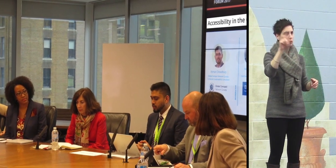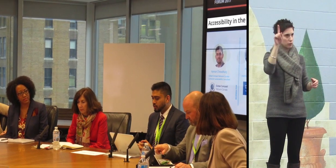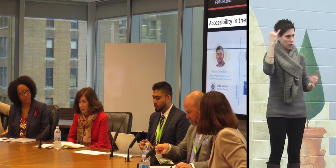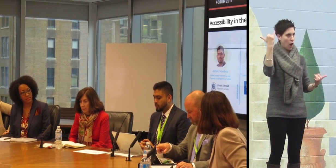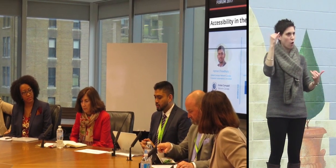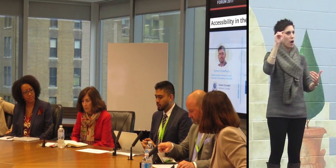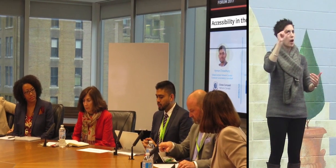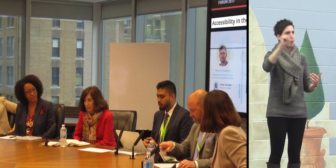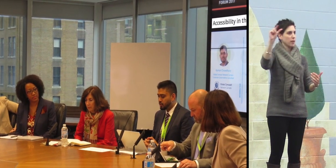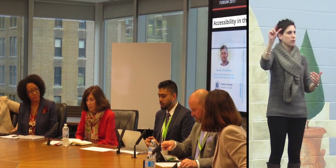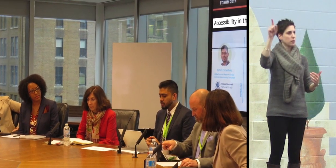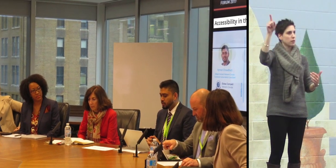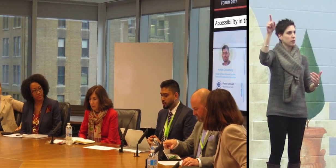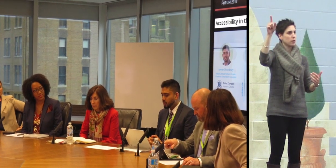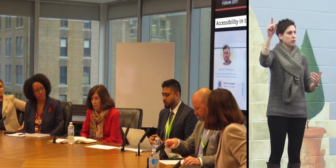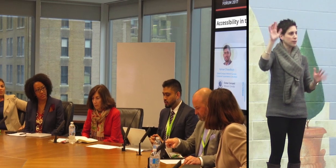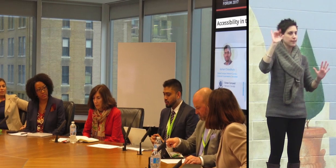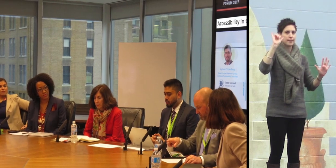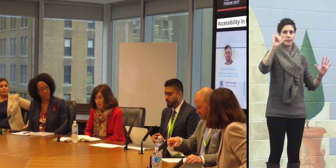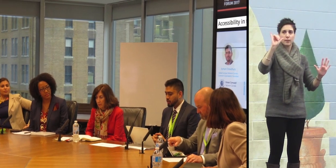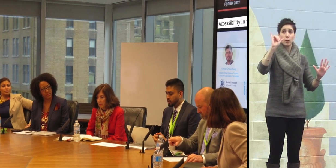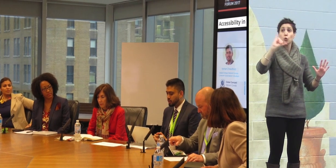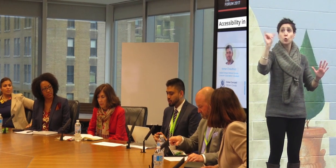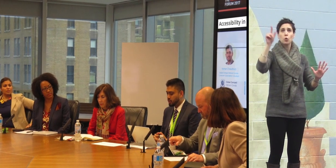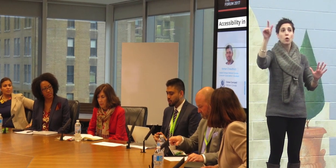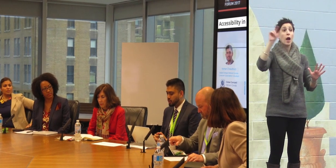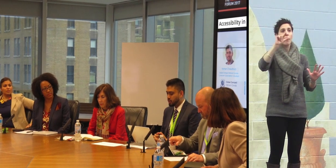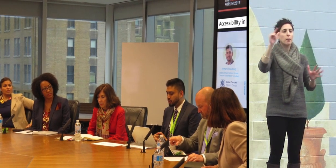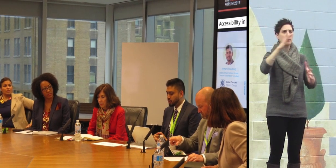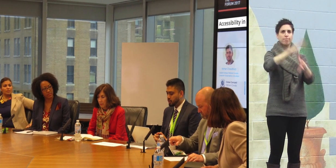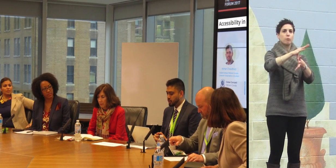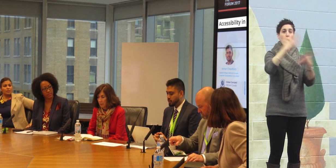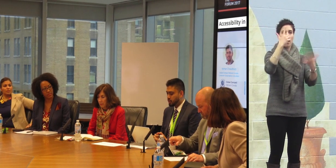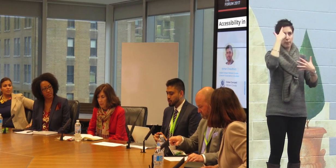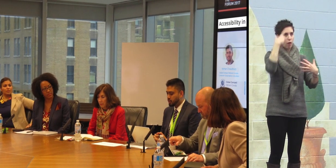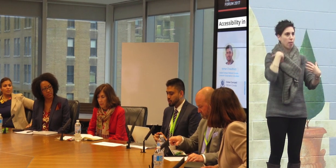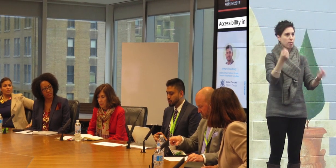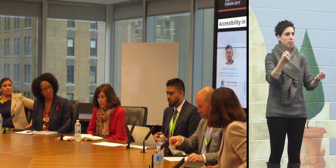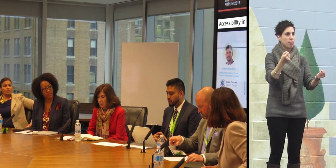big priority on mental health and wellness.